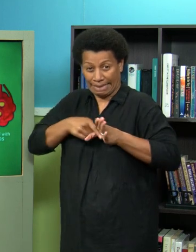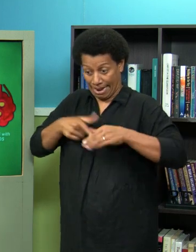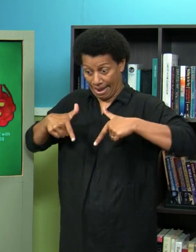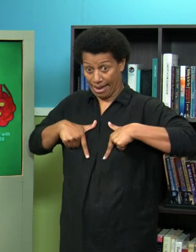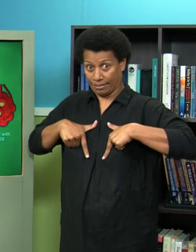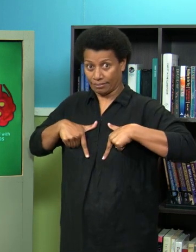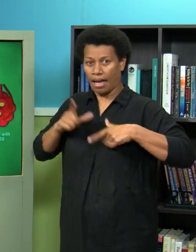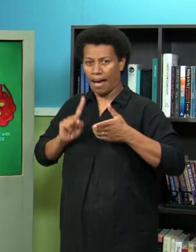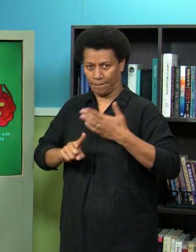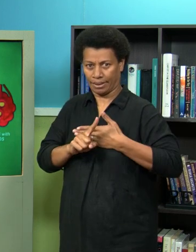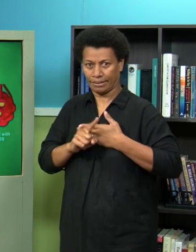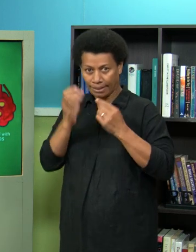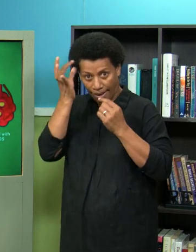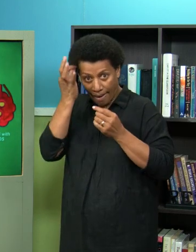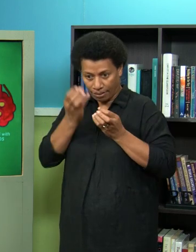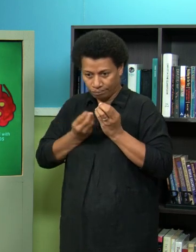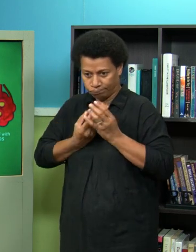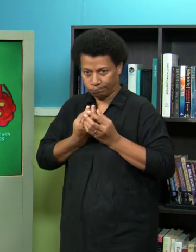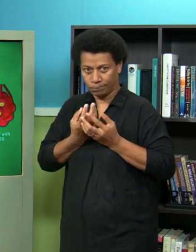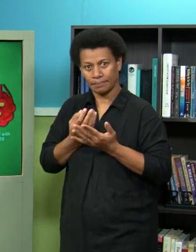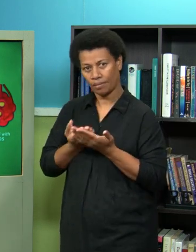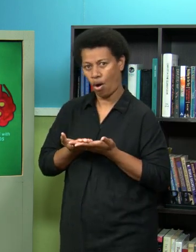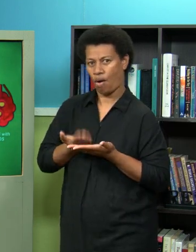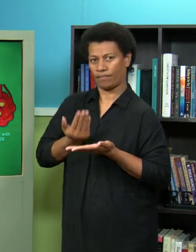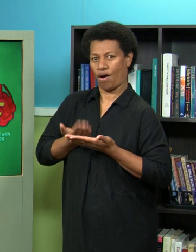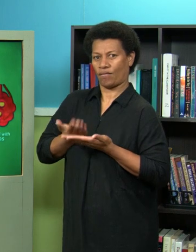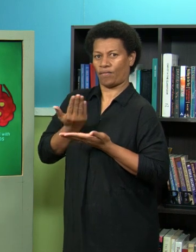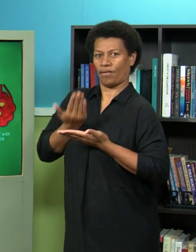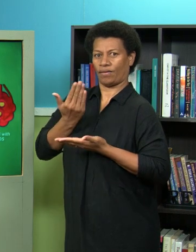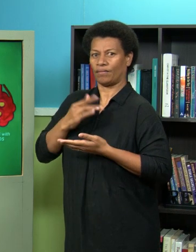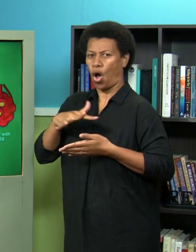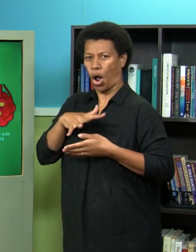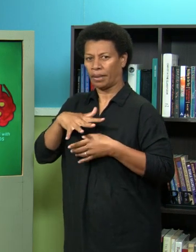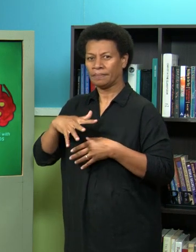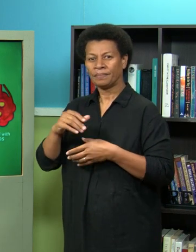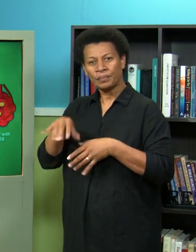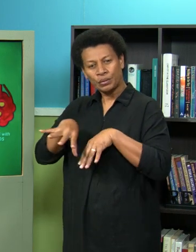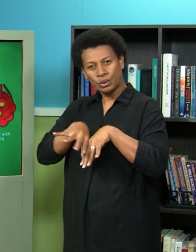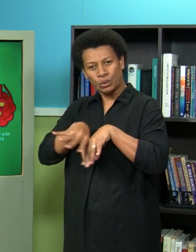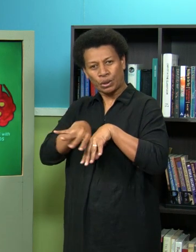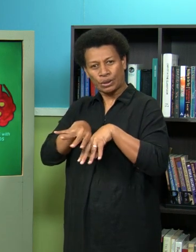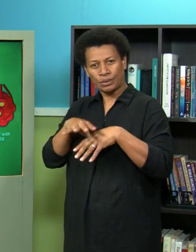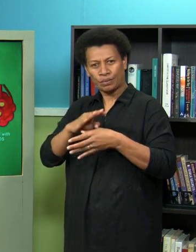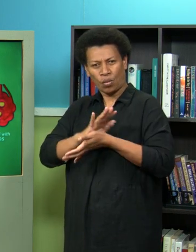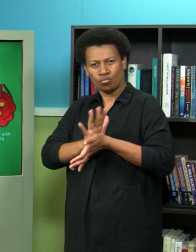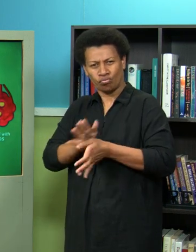you know the deepest areas of your lungs you have this cili which bring up the dirt and the body's natural mechanism